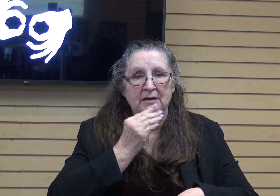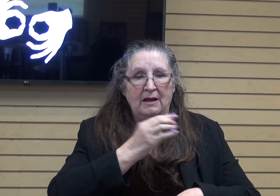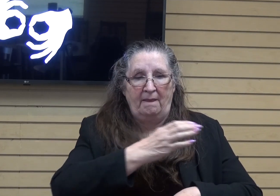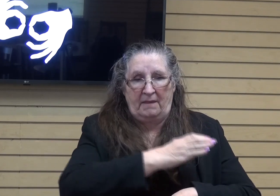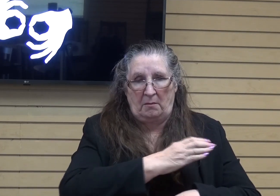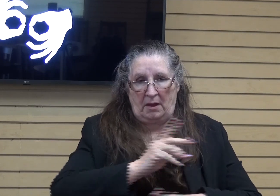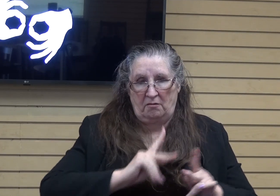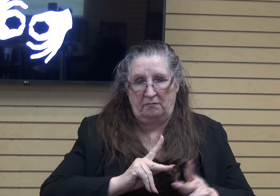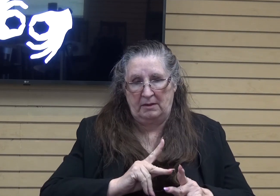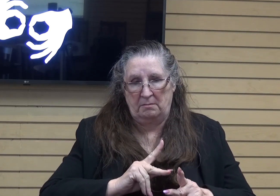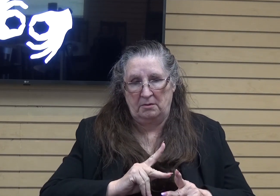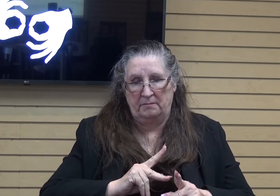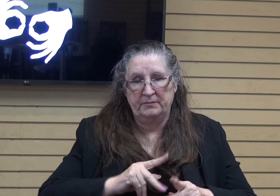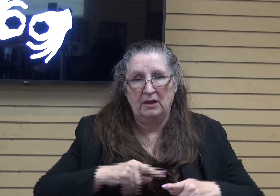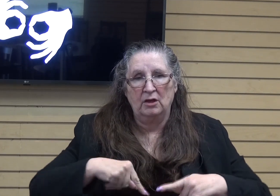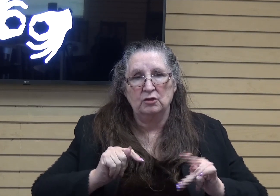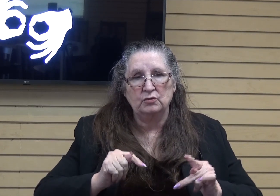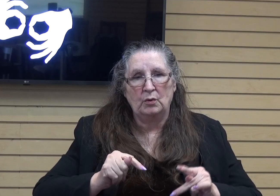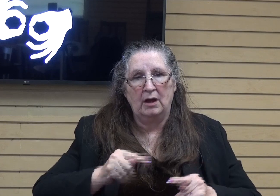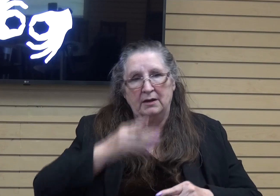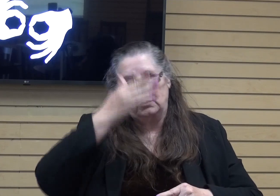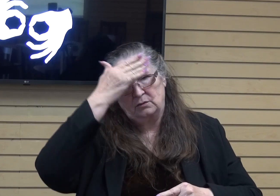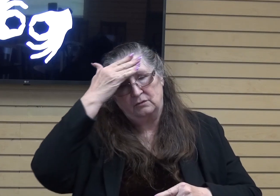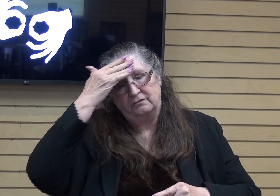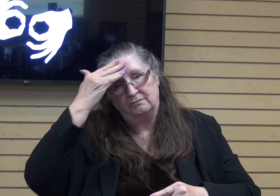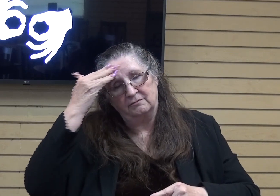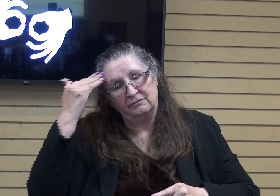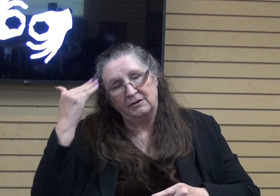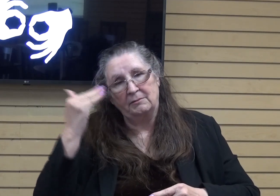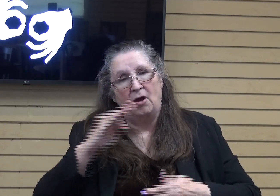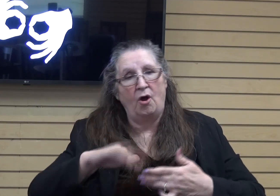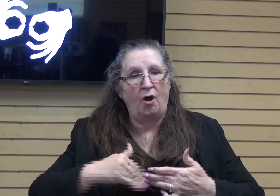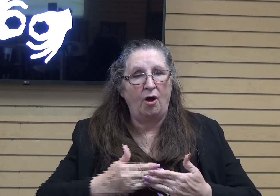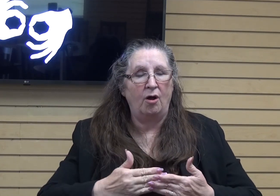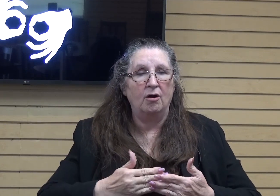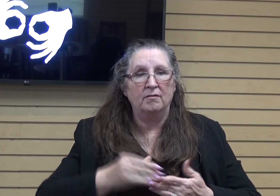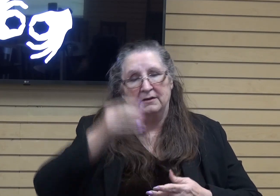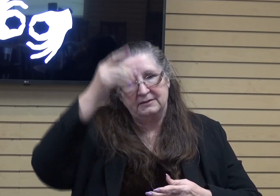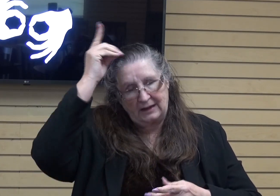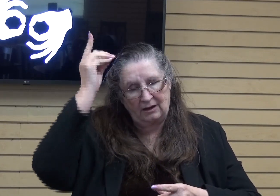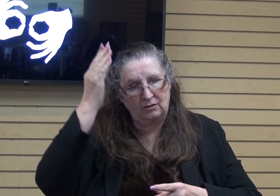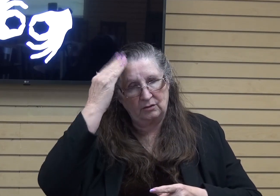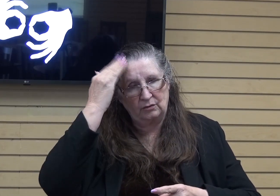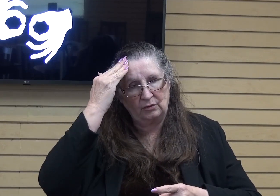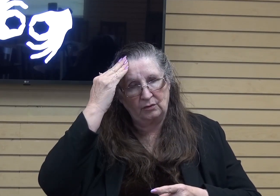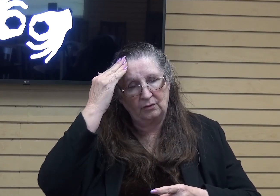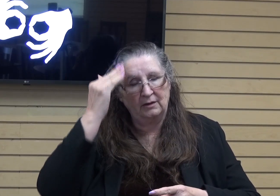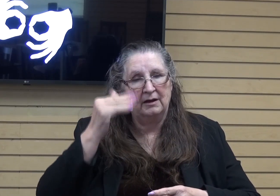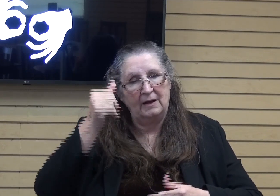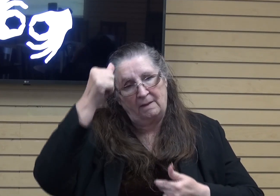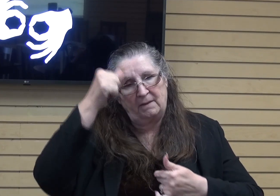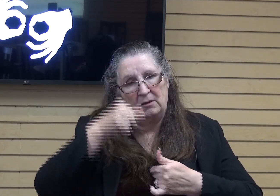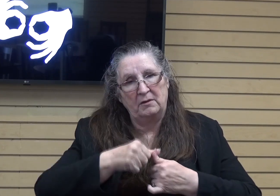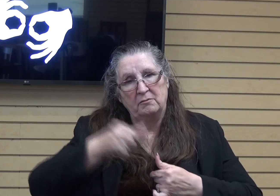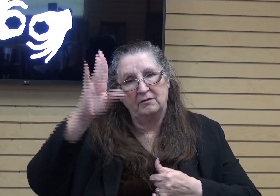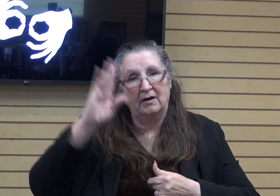the memories of all that Daniel knew, and more profoundly, trying to wipe out the memory of the God he worshipped.